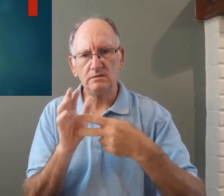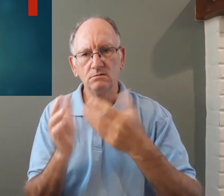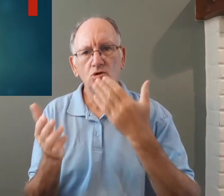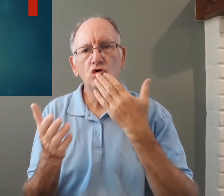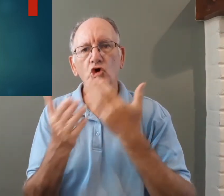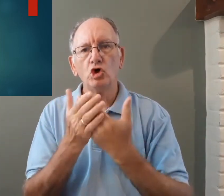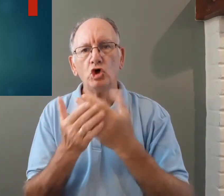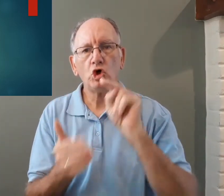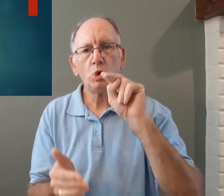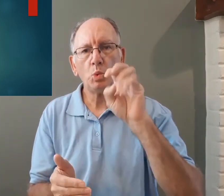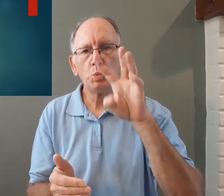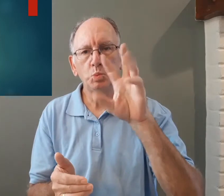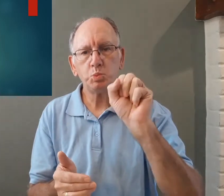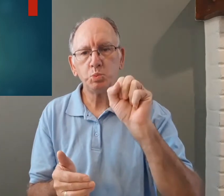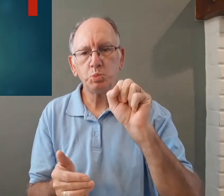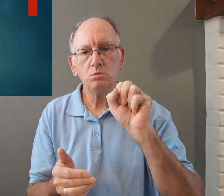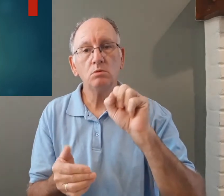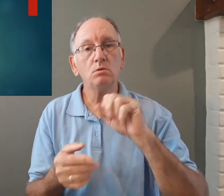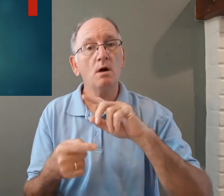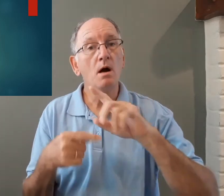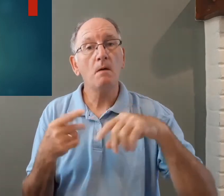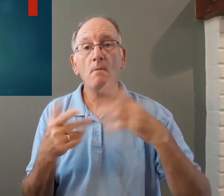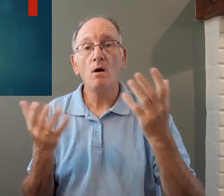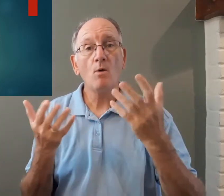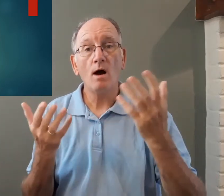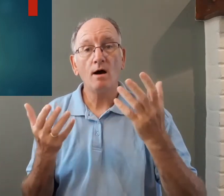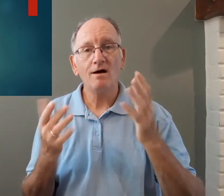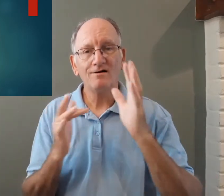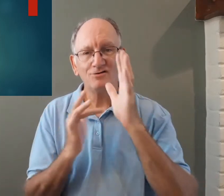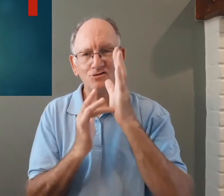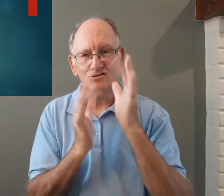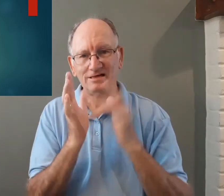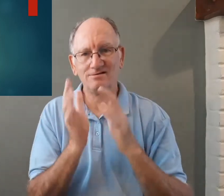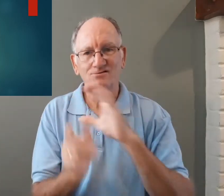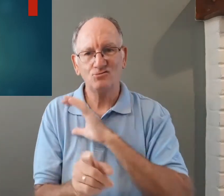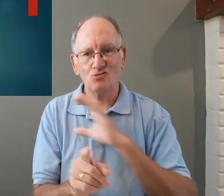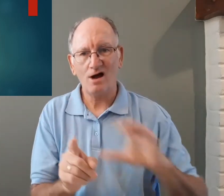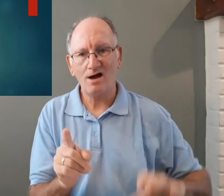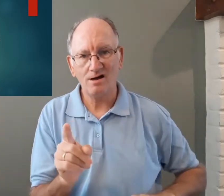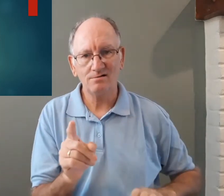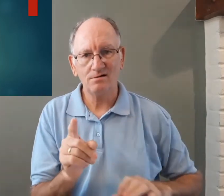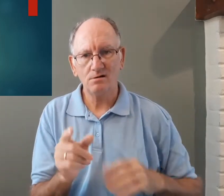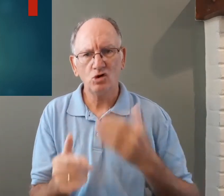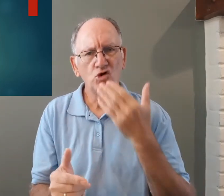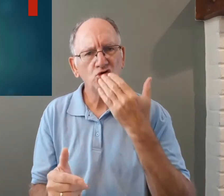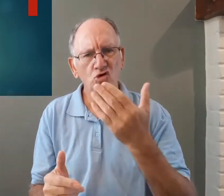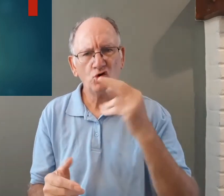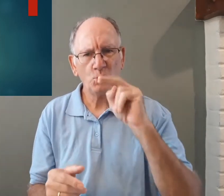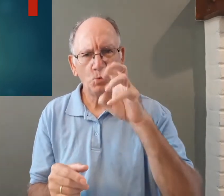and the gospel is the good news so the good news about Jesus Christ